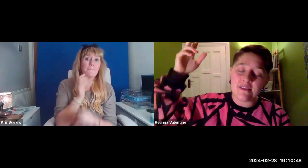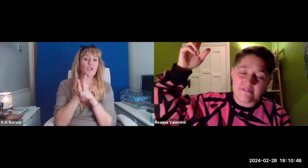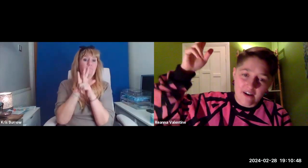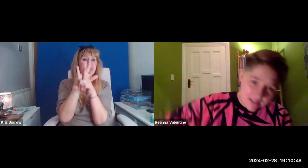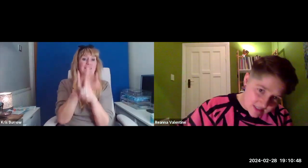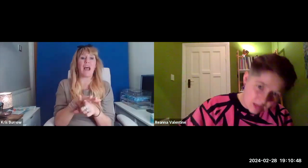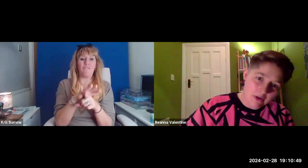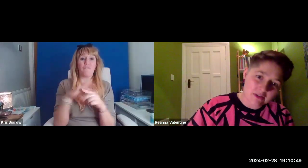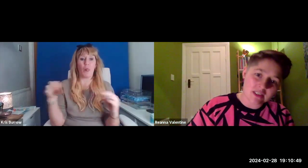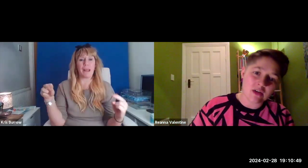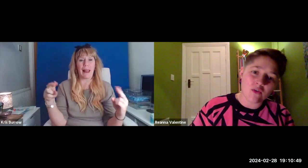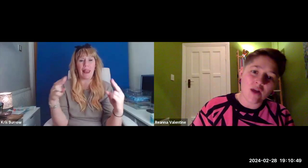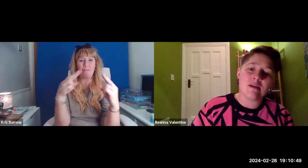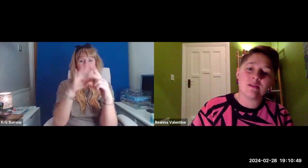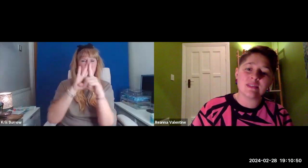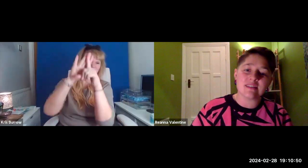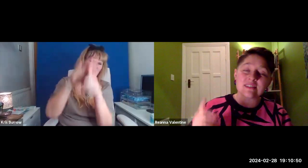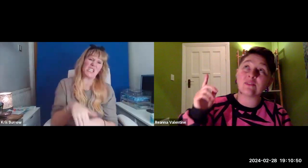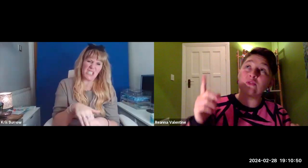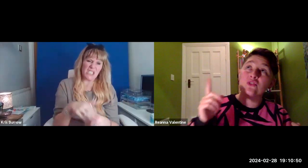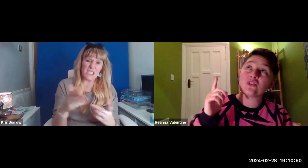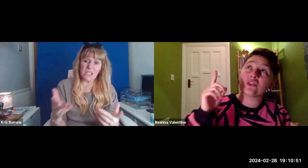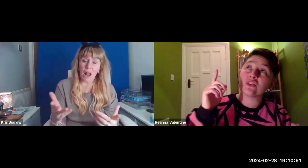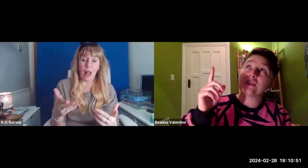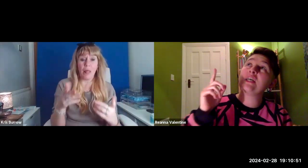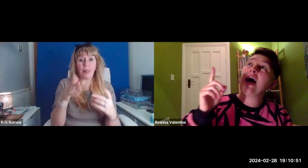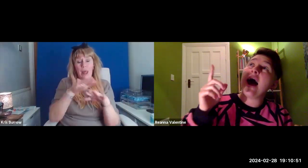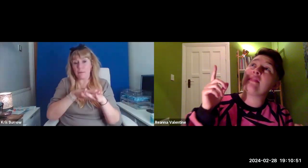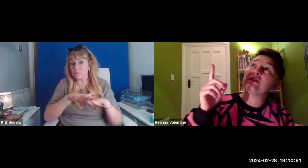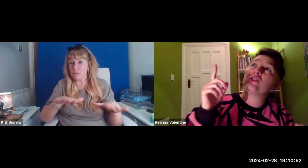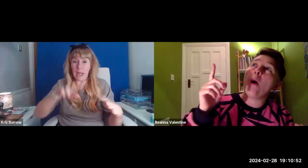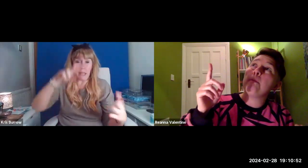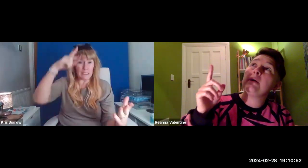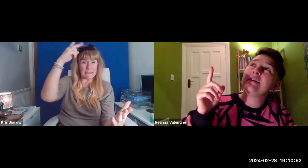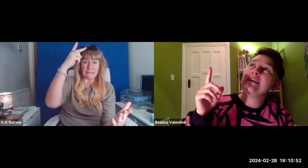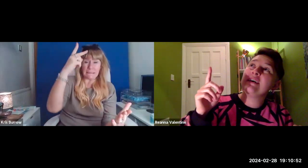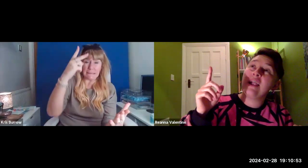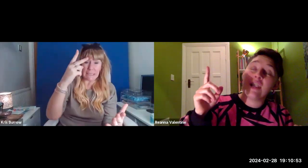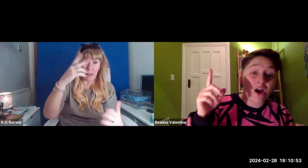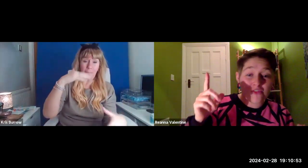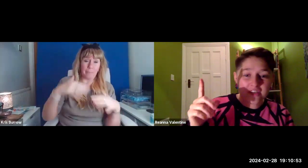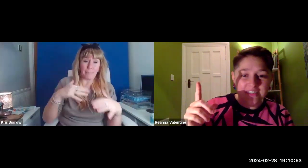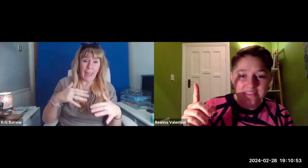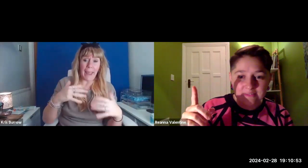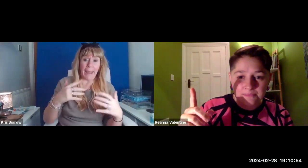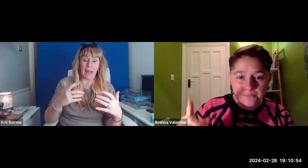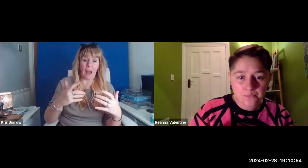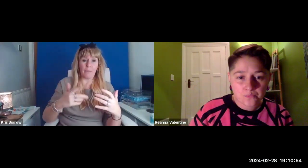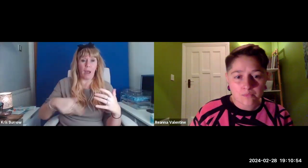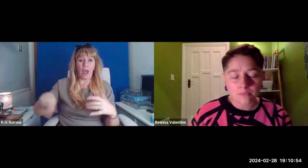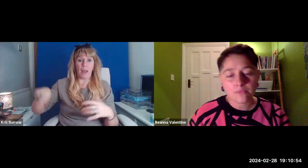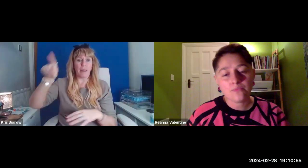Pain the fast approaching ground. And still stood at the top. Laughing.